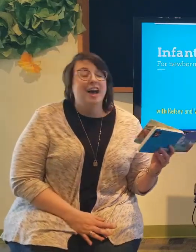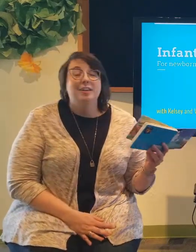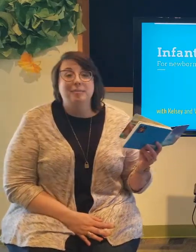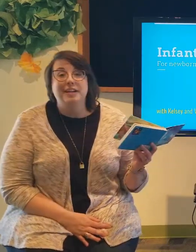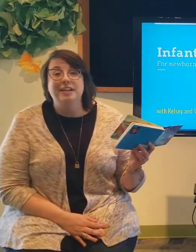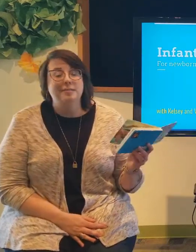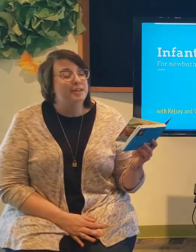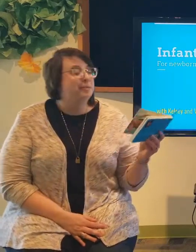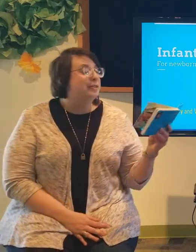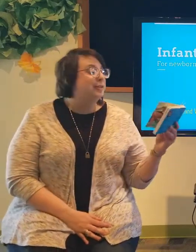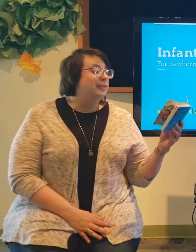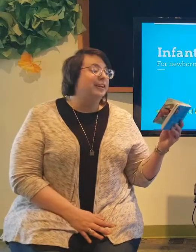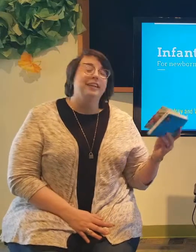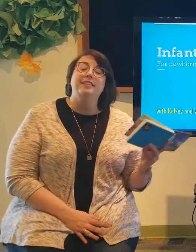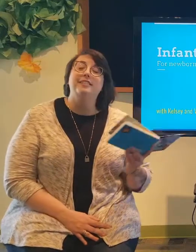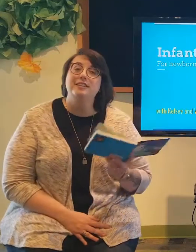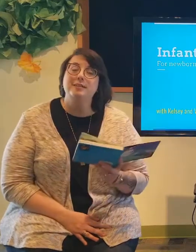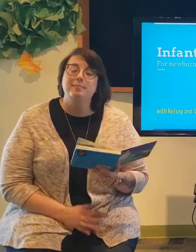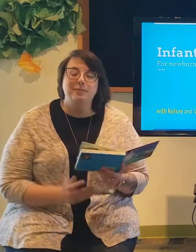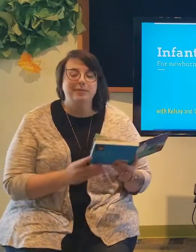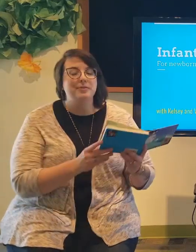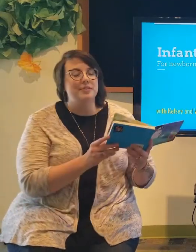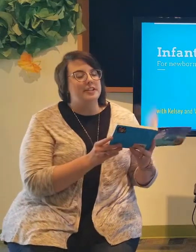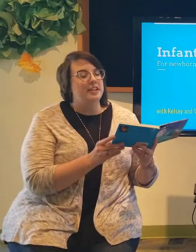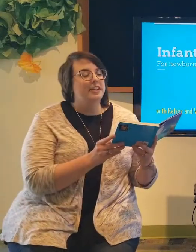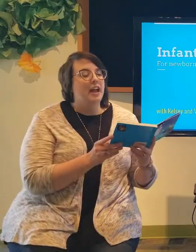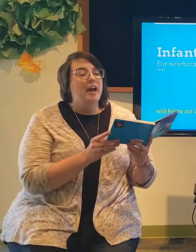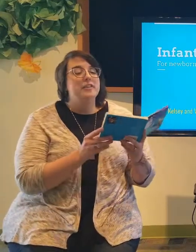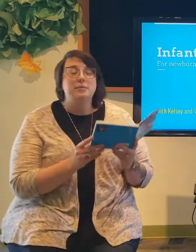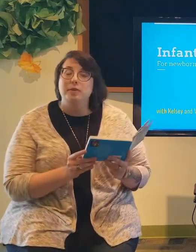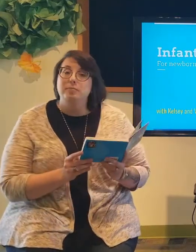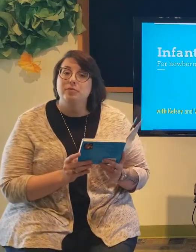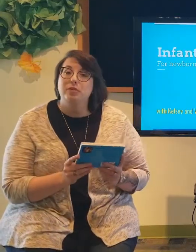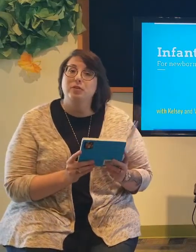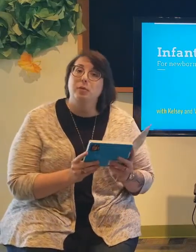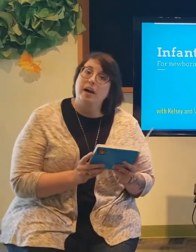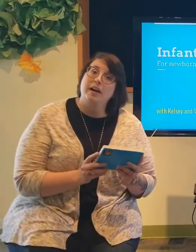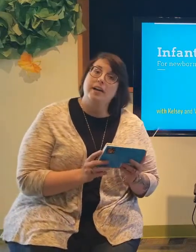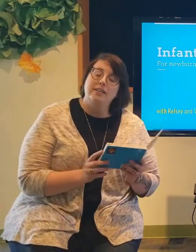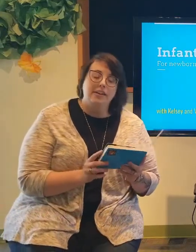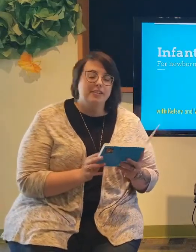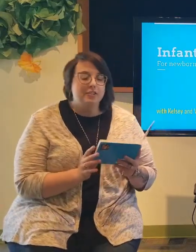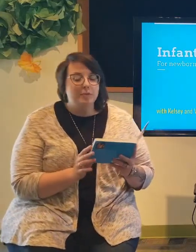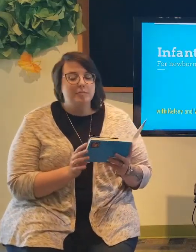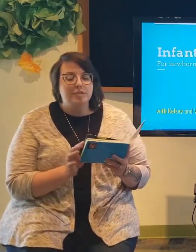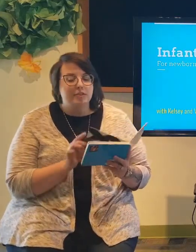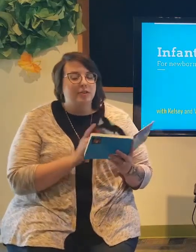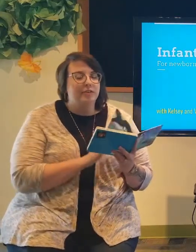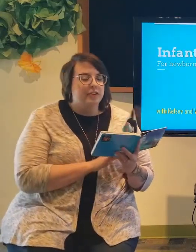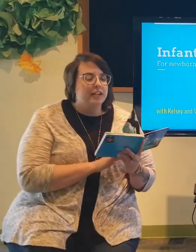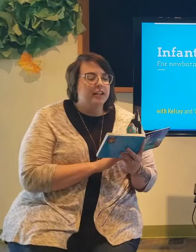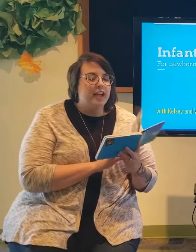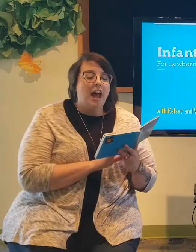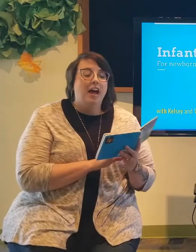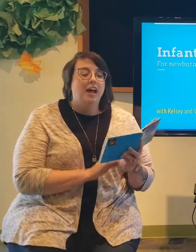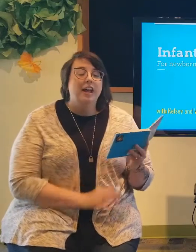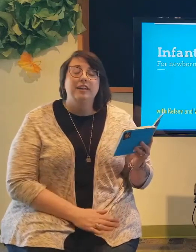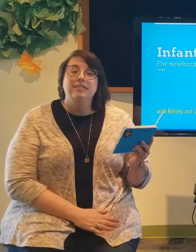Baby beluga in the deep blue sea. Swim so wild and you swim so free. Heaven